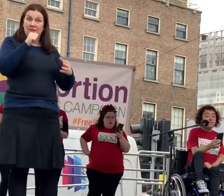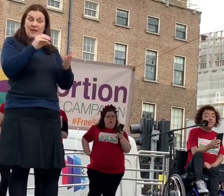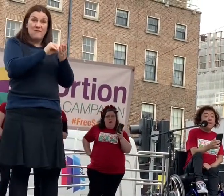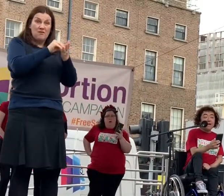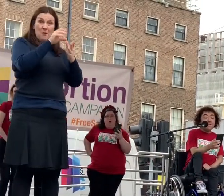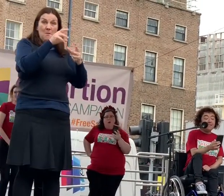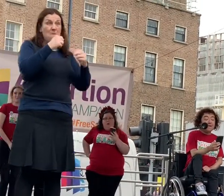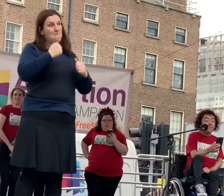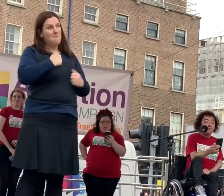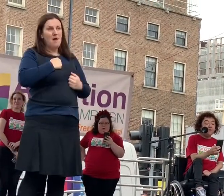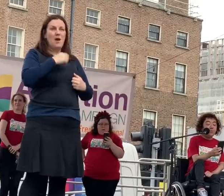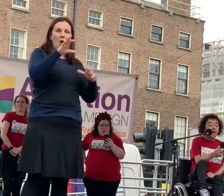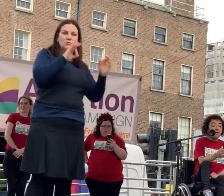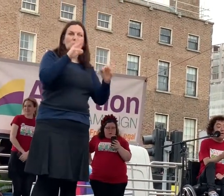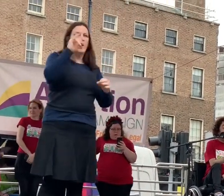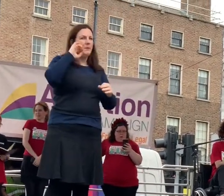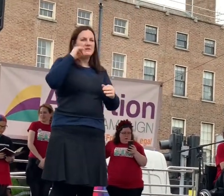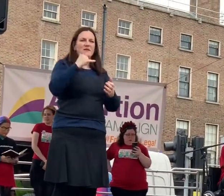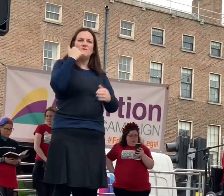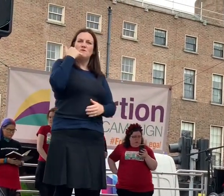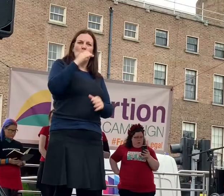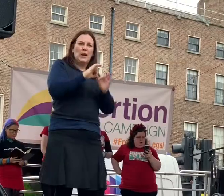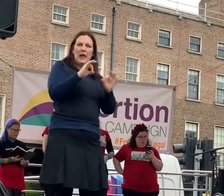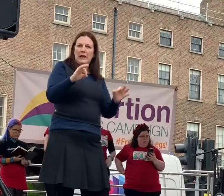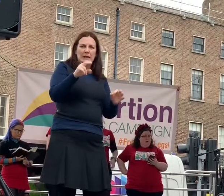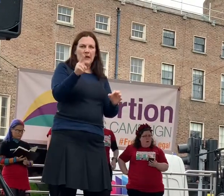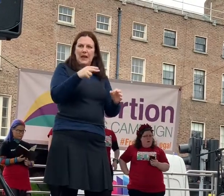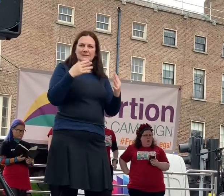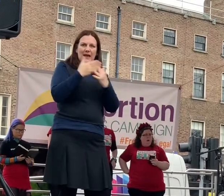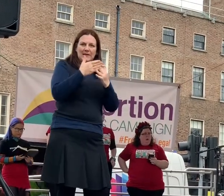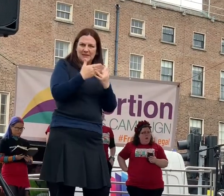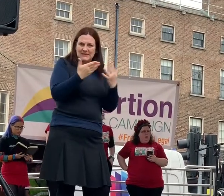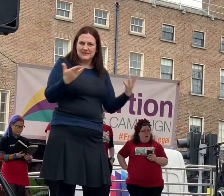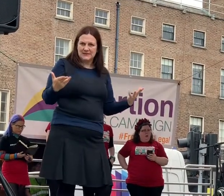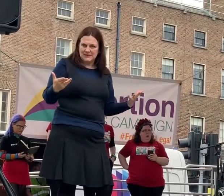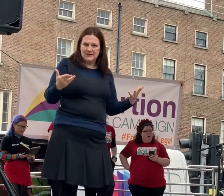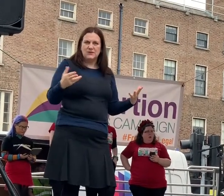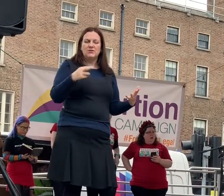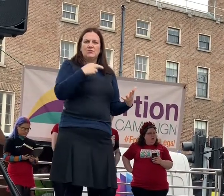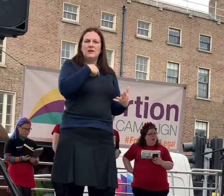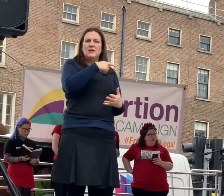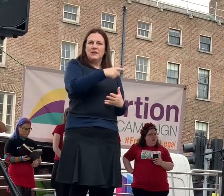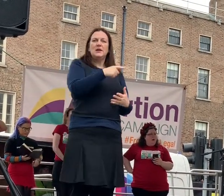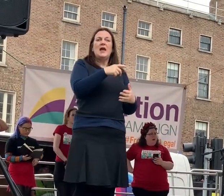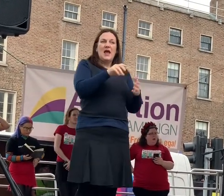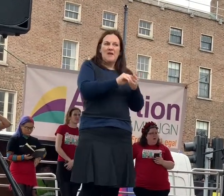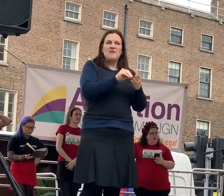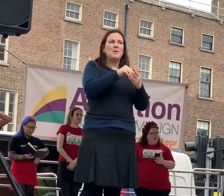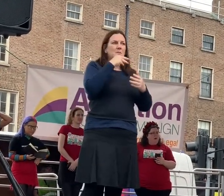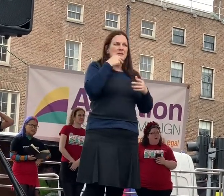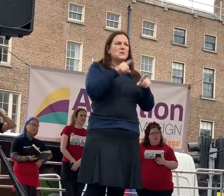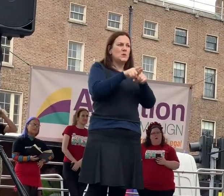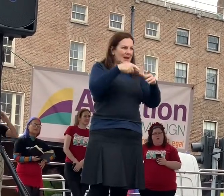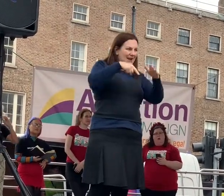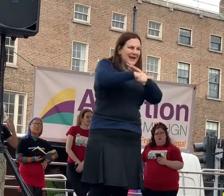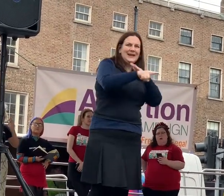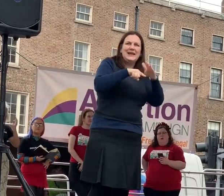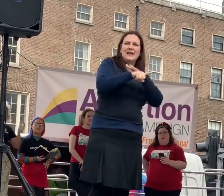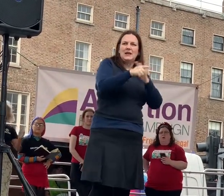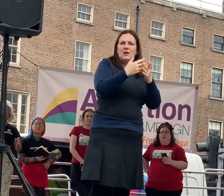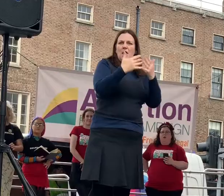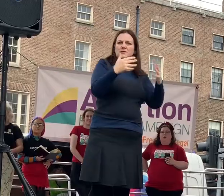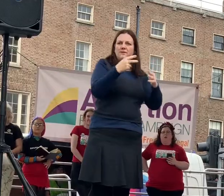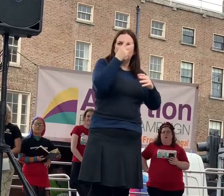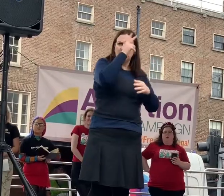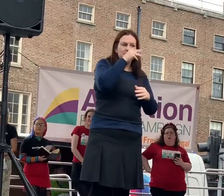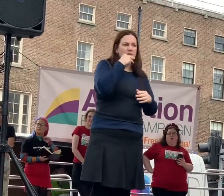because of an inaccessible phone line. The wait period and necessity for multiple GP visits mean that disabled people are